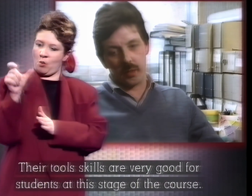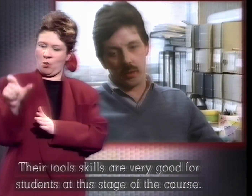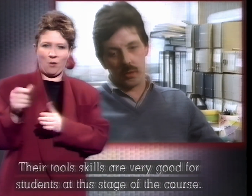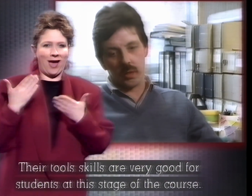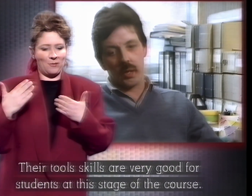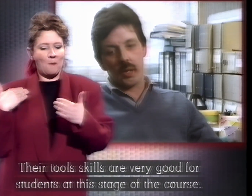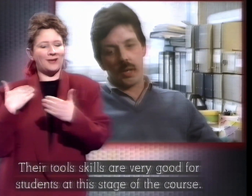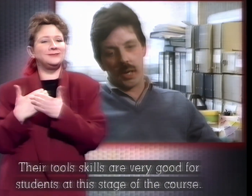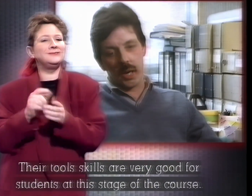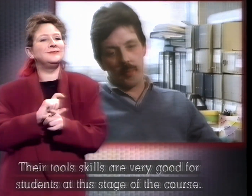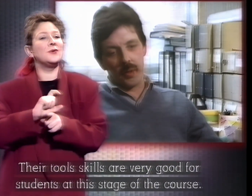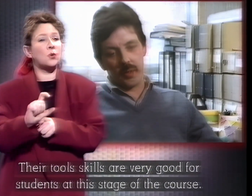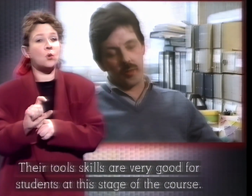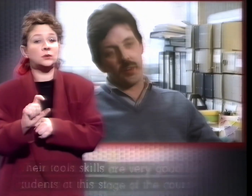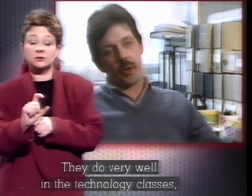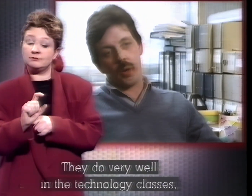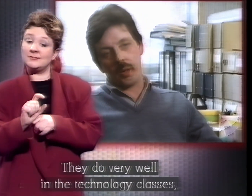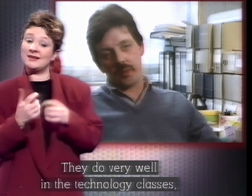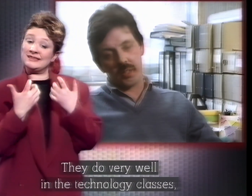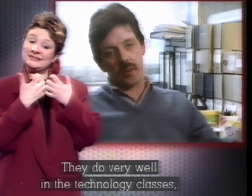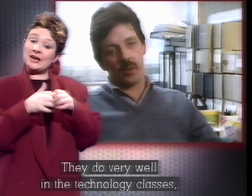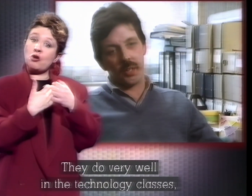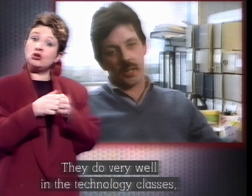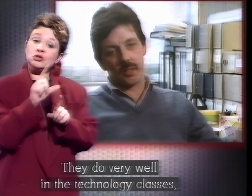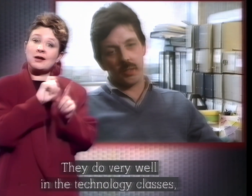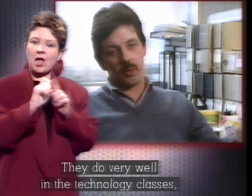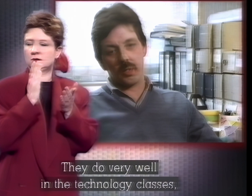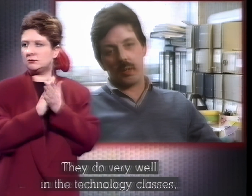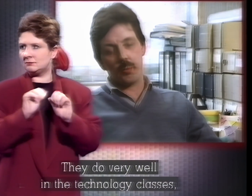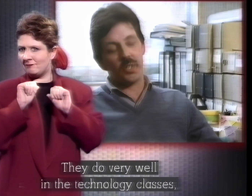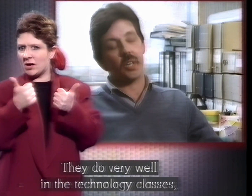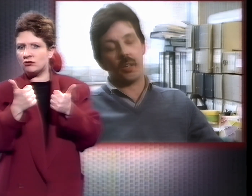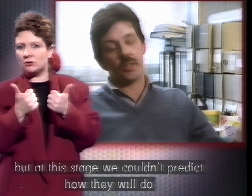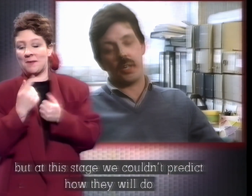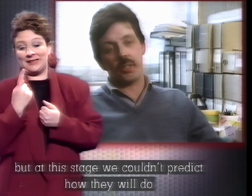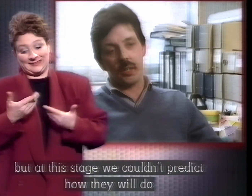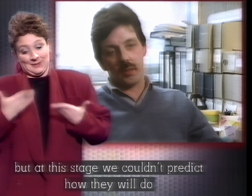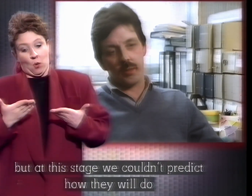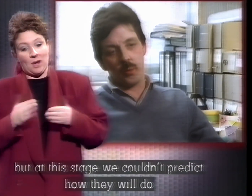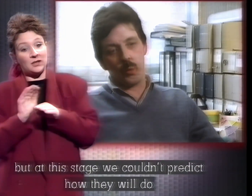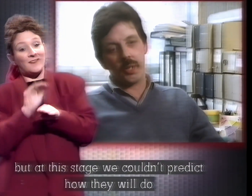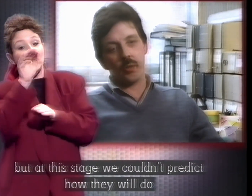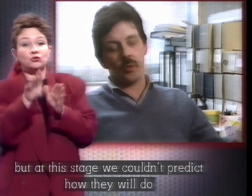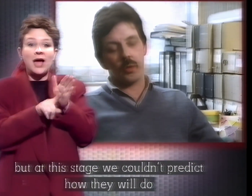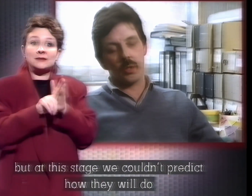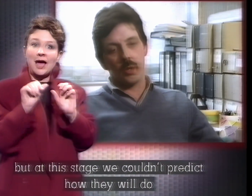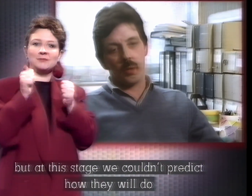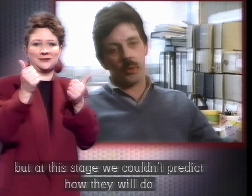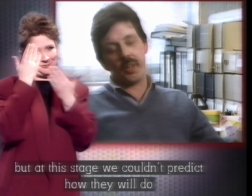course. They do very well in the technology classes, but at this particular stage, we couldn't predict